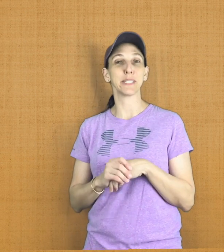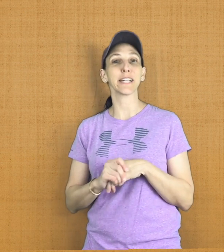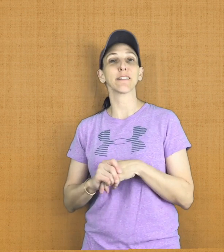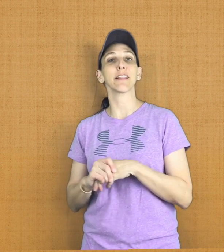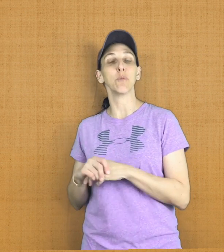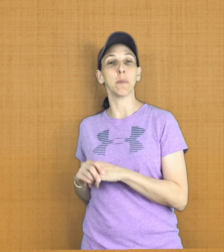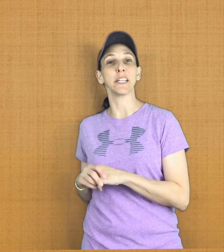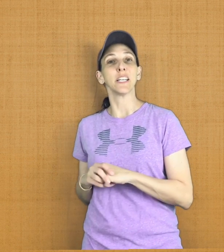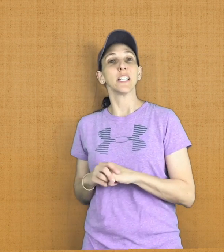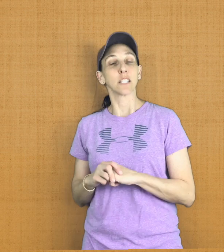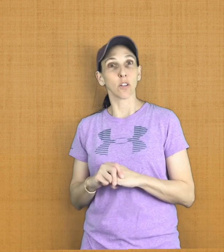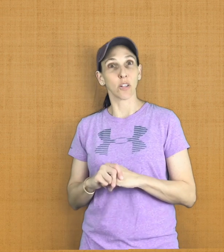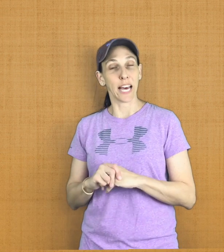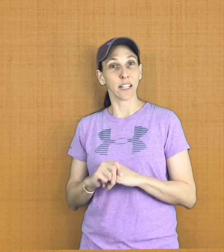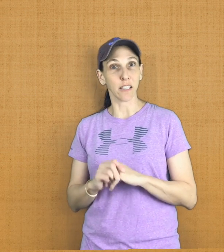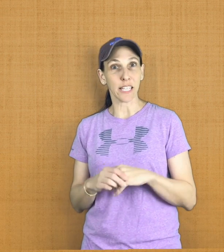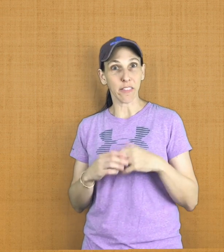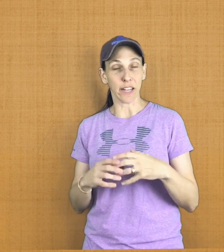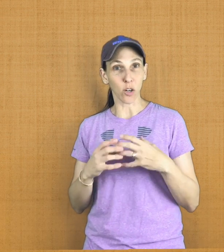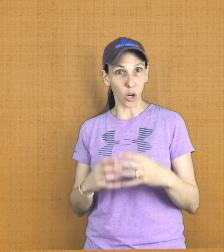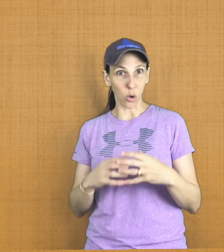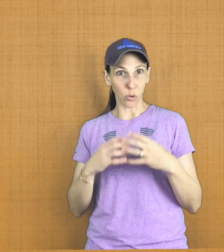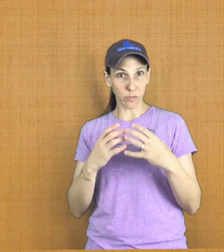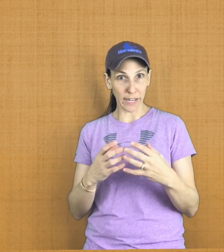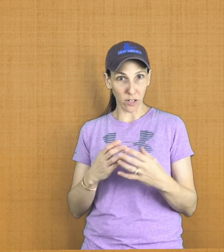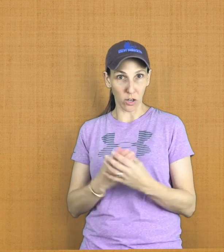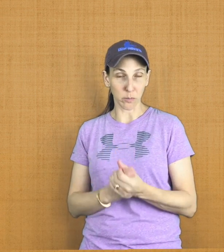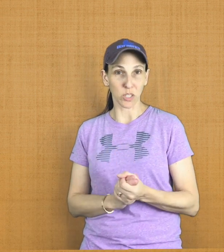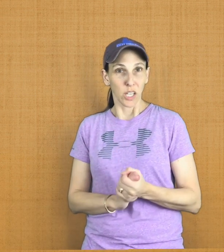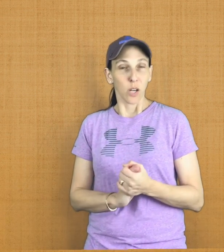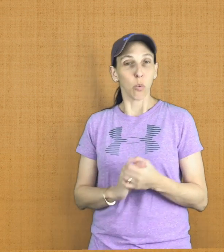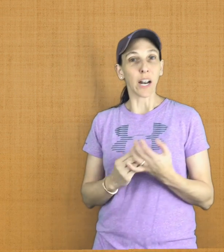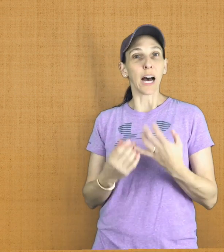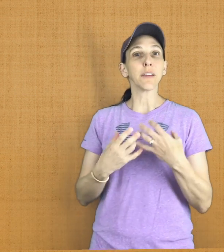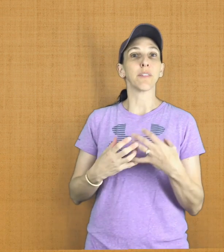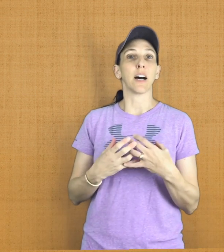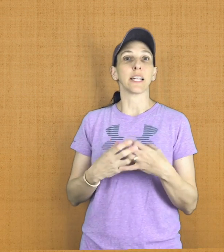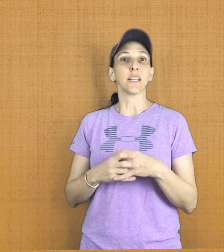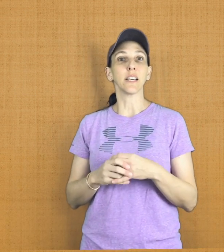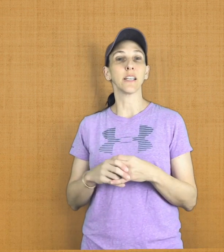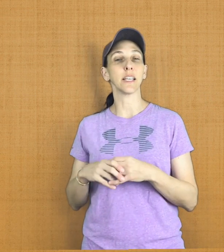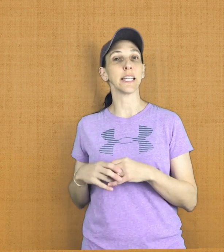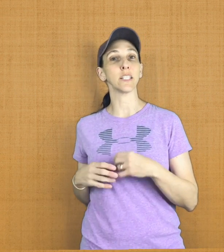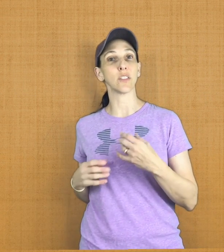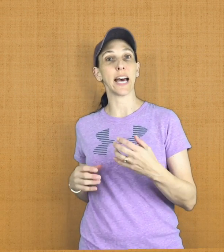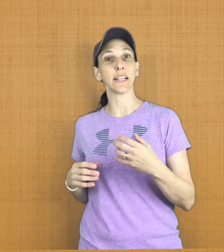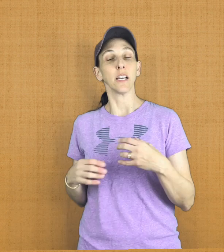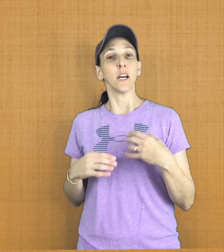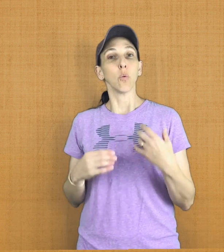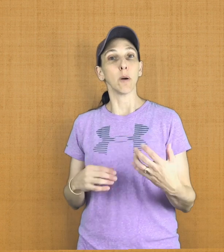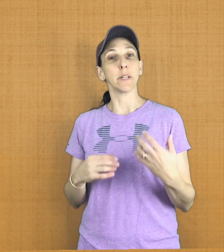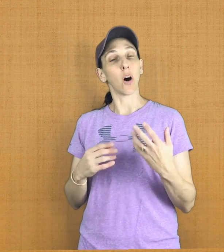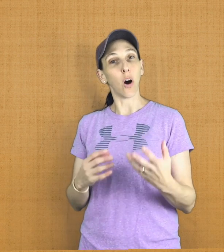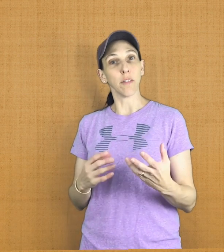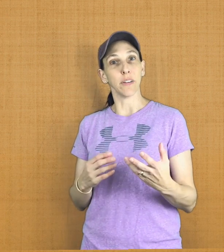particularly women, to learn how to clean their own firearms. What I find is that women often